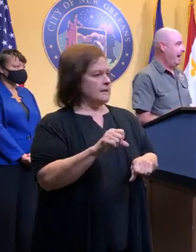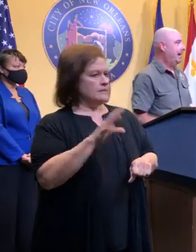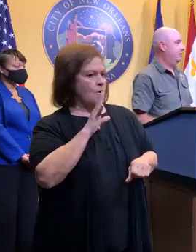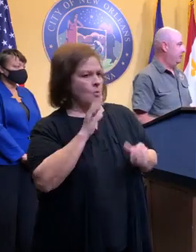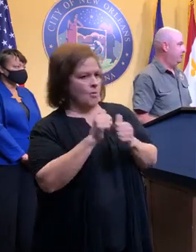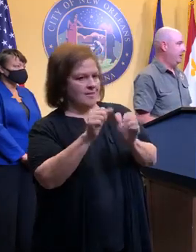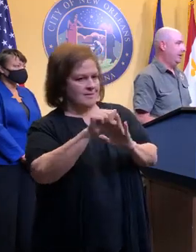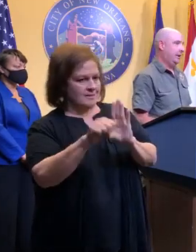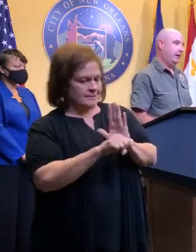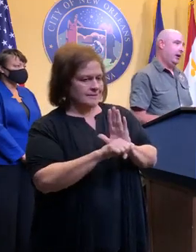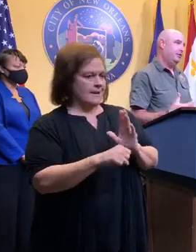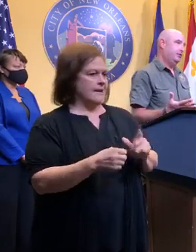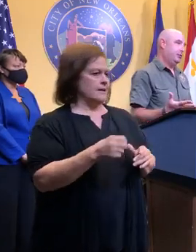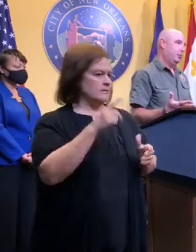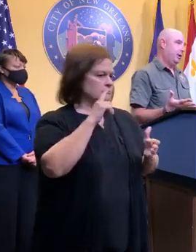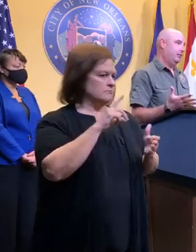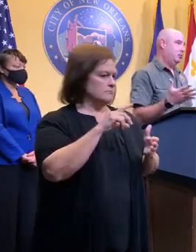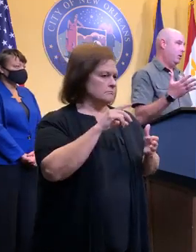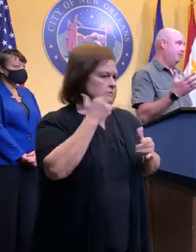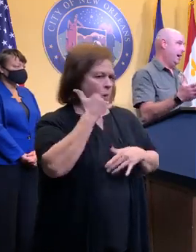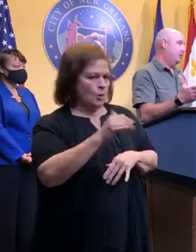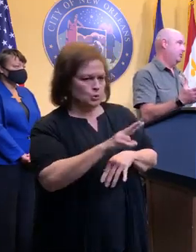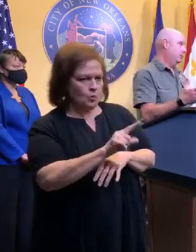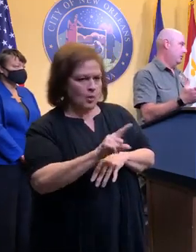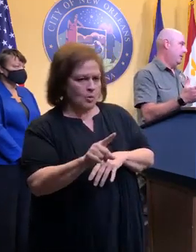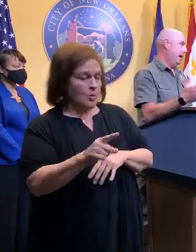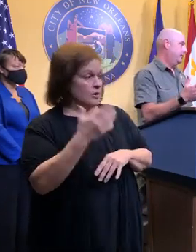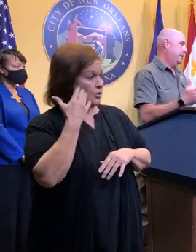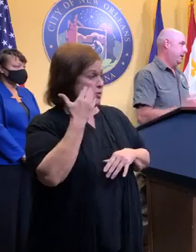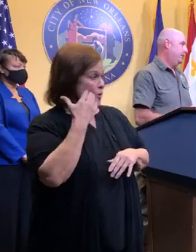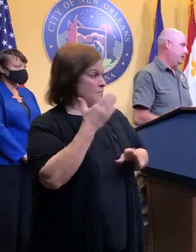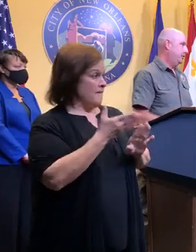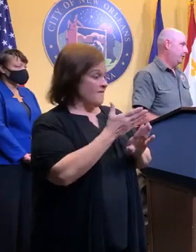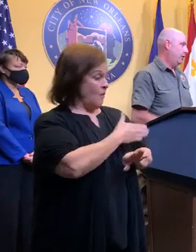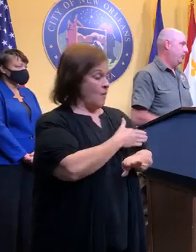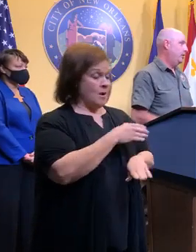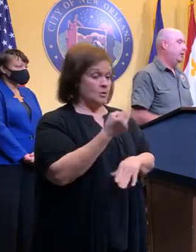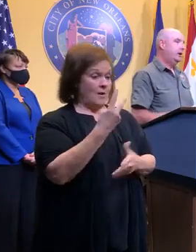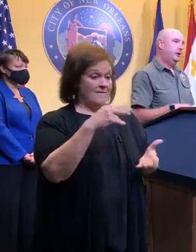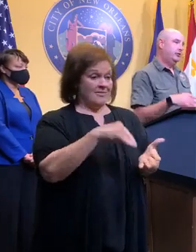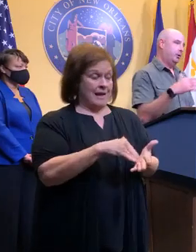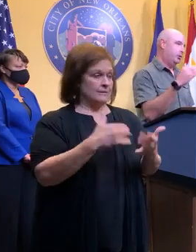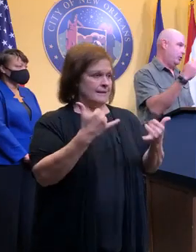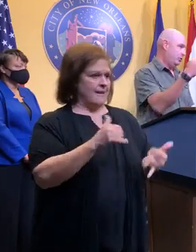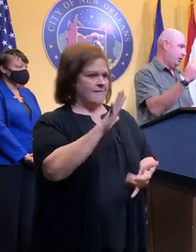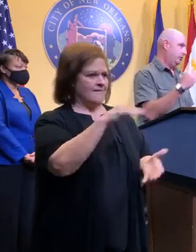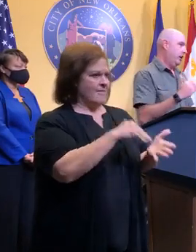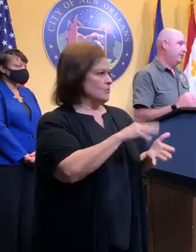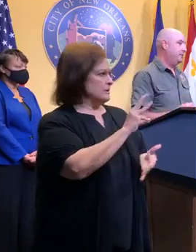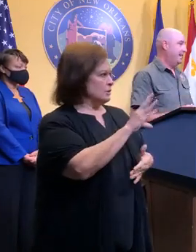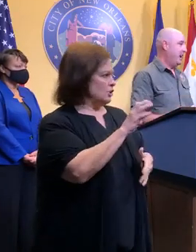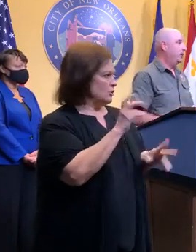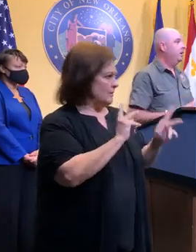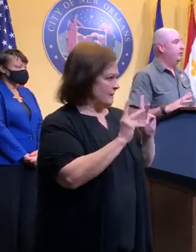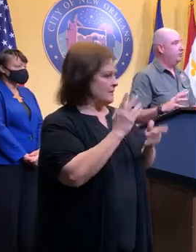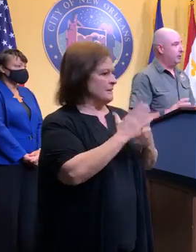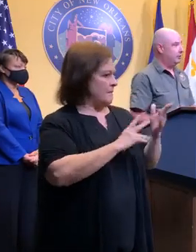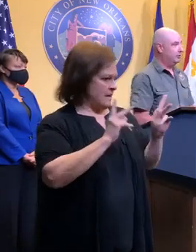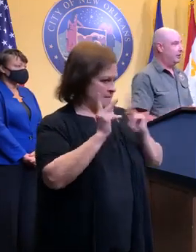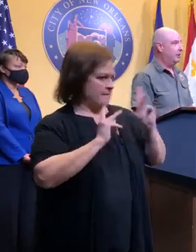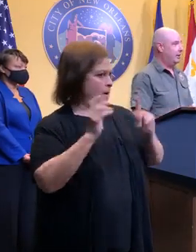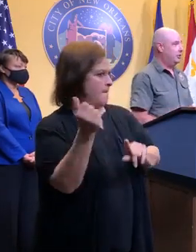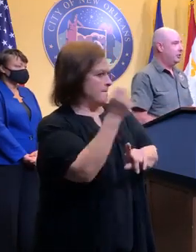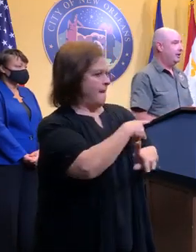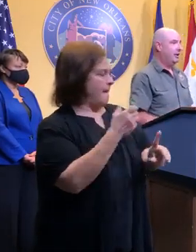and come back to the city. And obviously we went from 12,000 capacity now to 5,600. Some of those hotels now have emptied out.